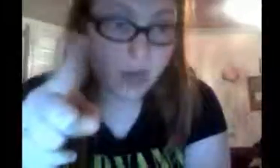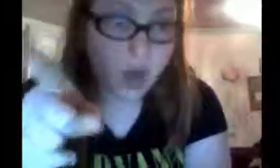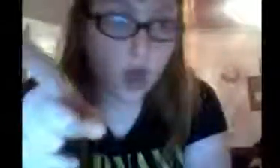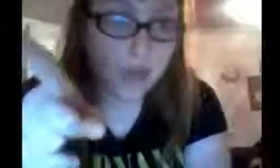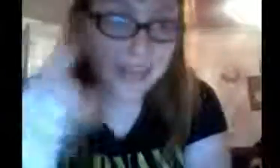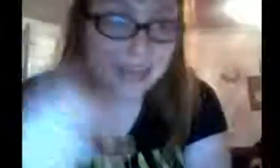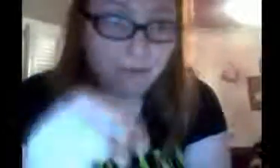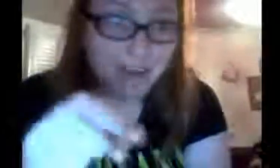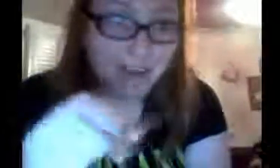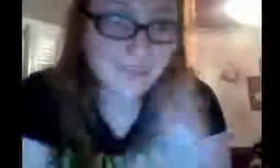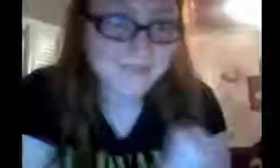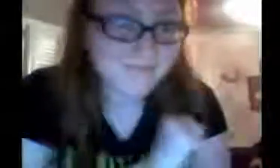Okay, number five.